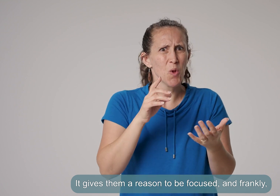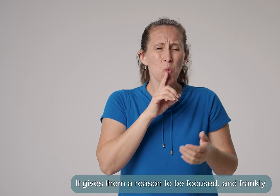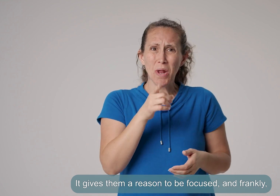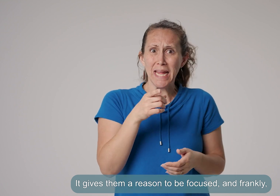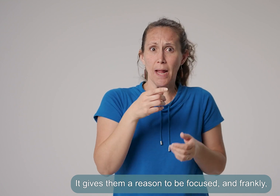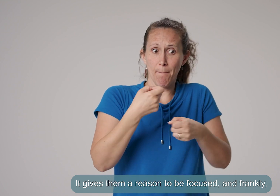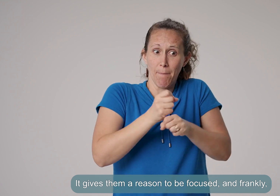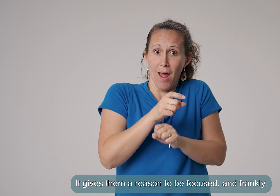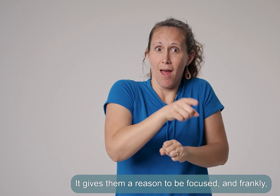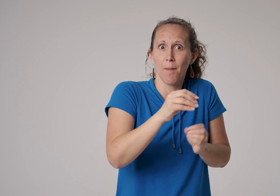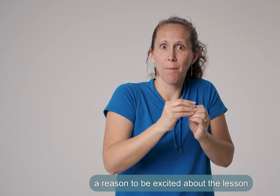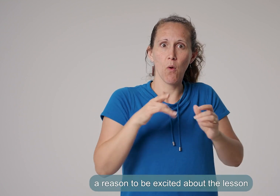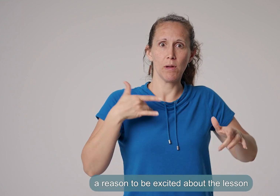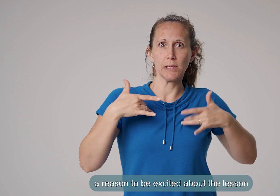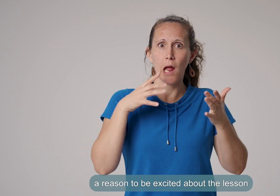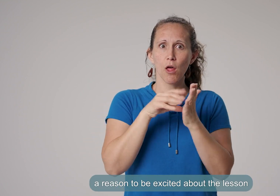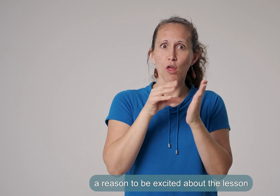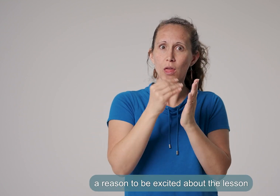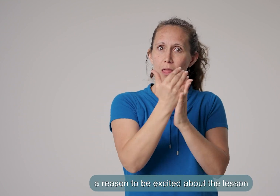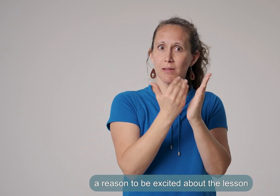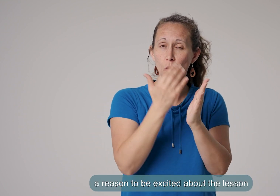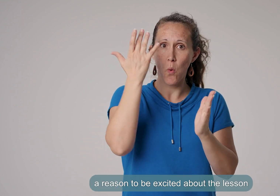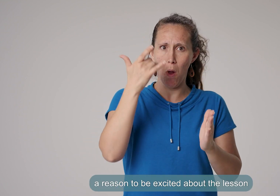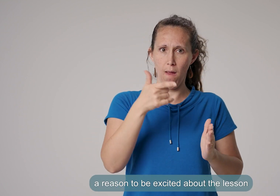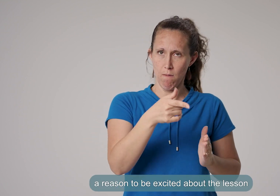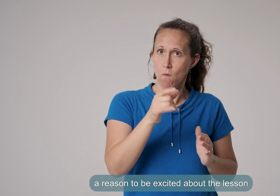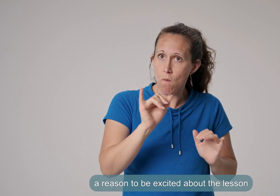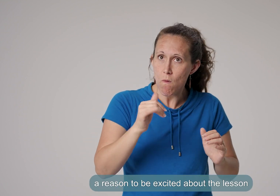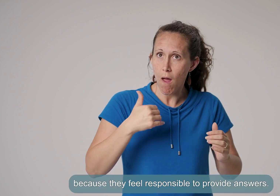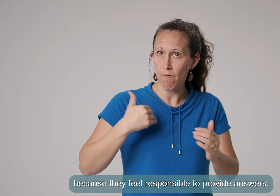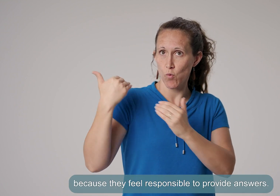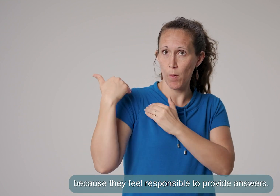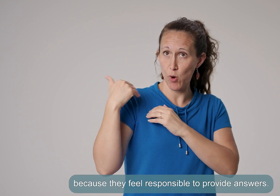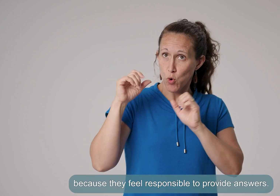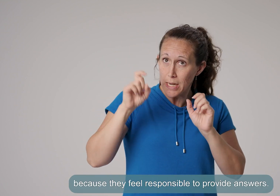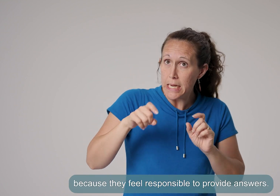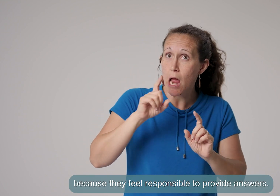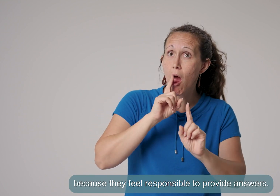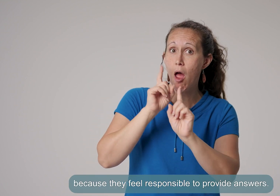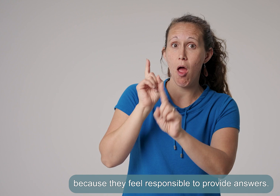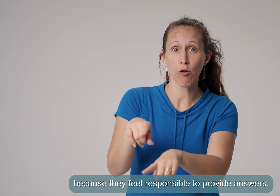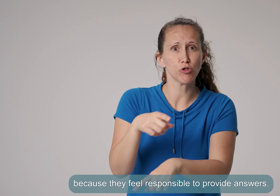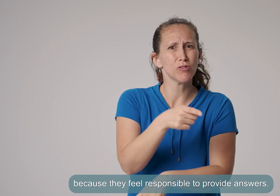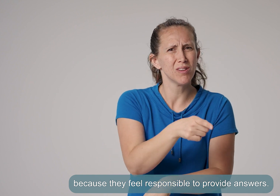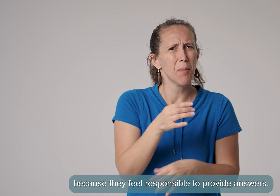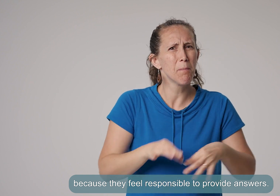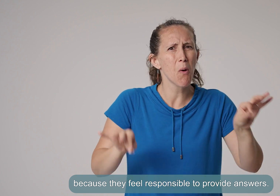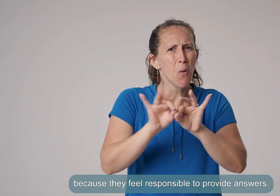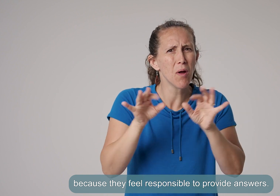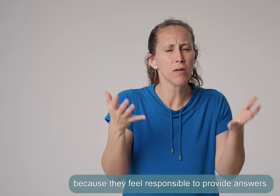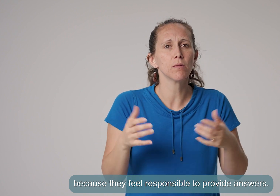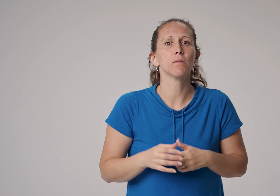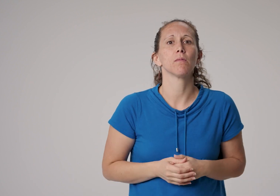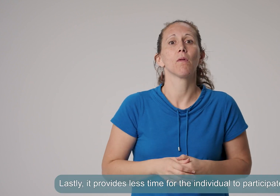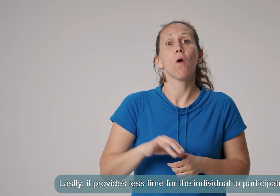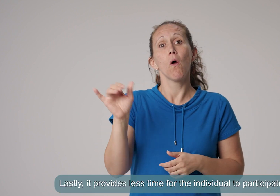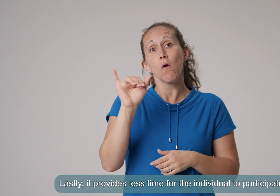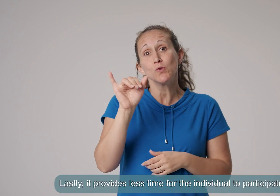and, frankly, a reason to be excited about the lesson, because they feel responsible to provide answers. Lastly,